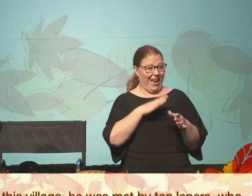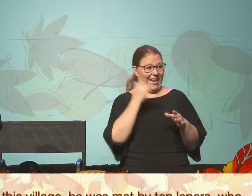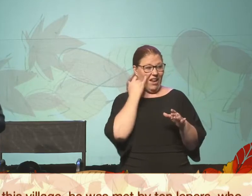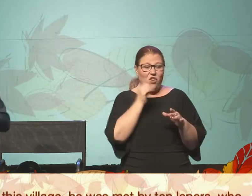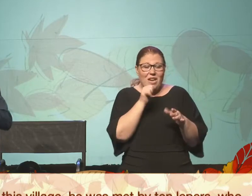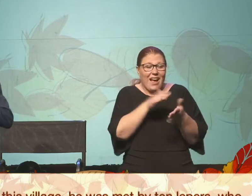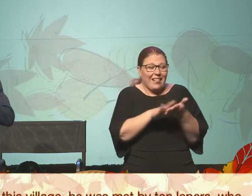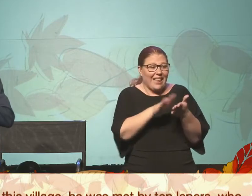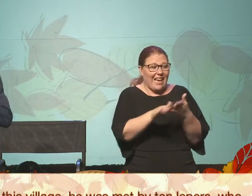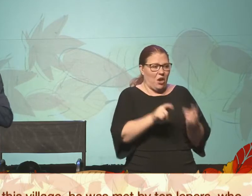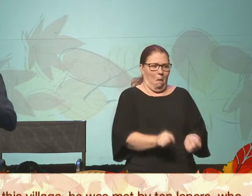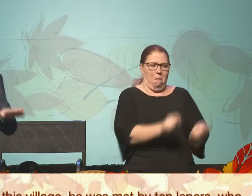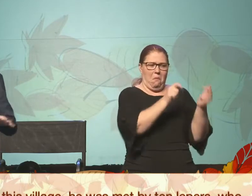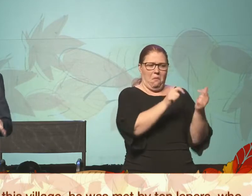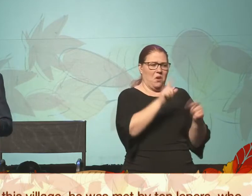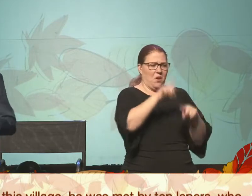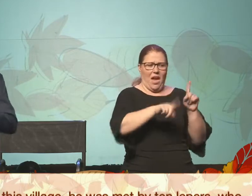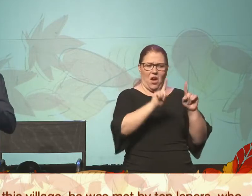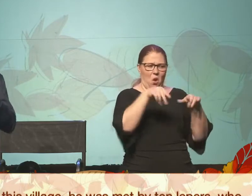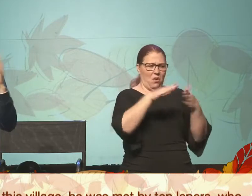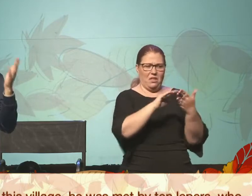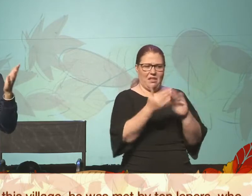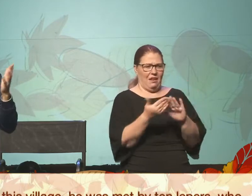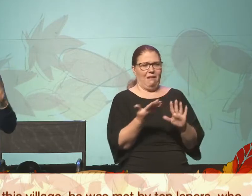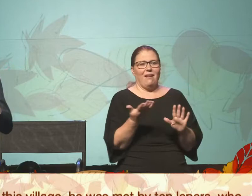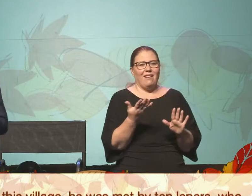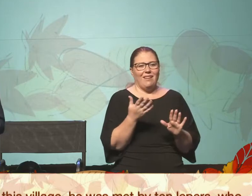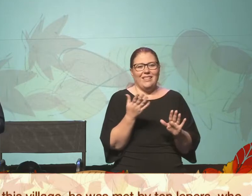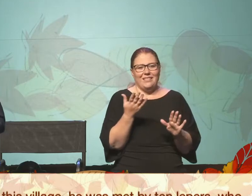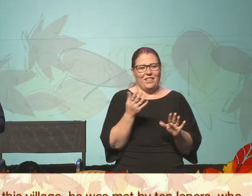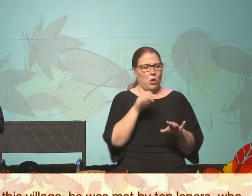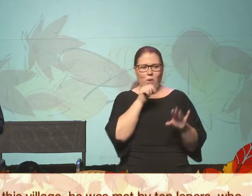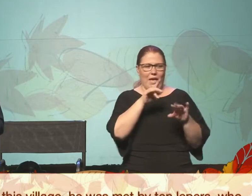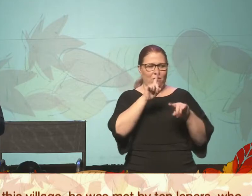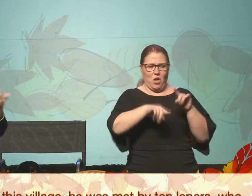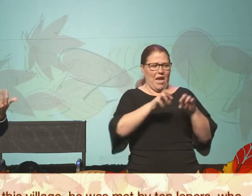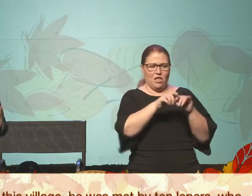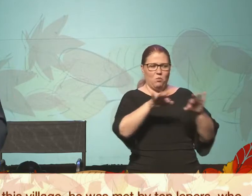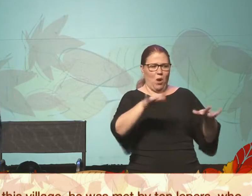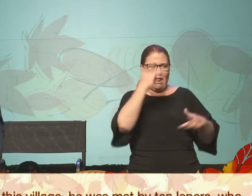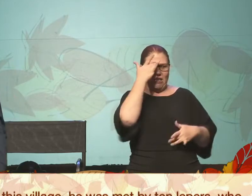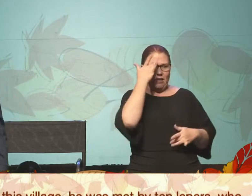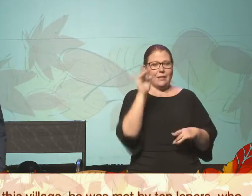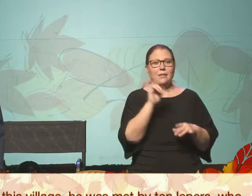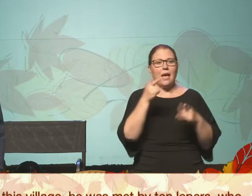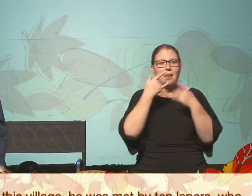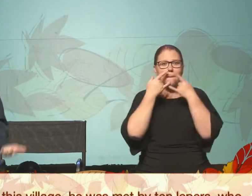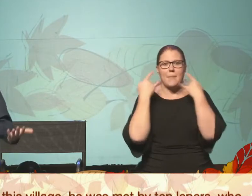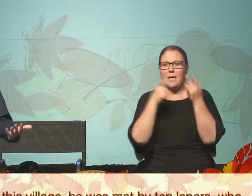of the city. Out of, you don't spread that. It was a, you know, it was like a mask mandate.